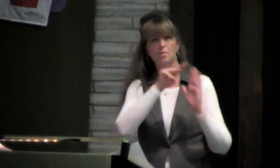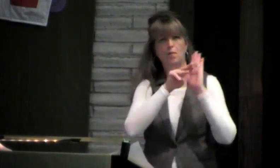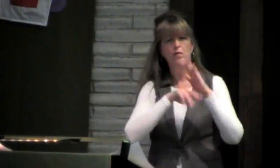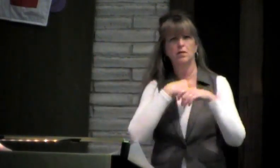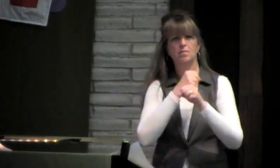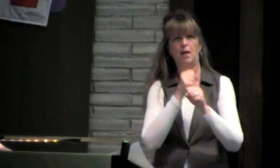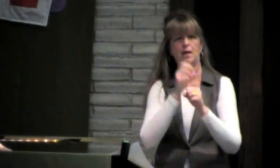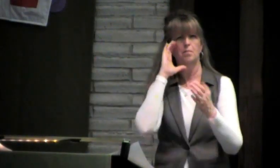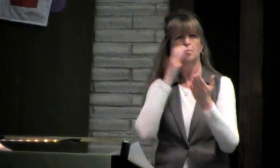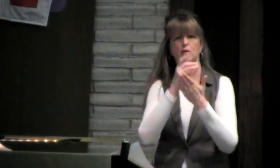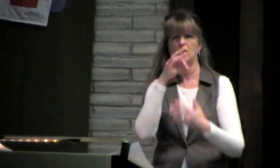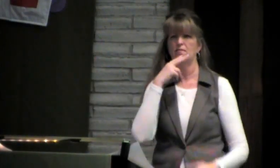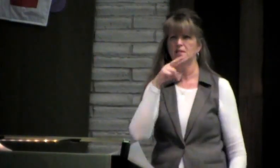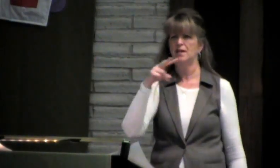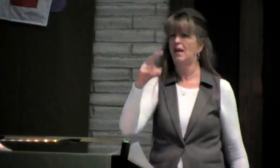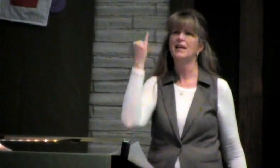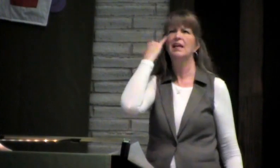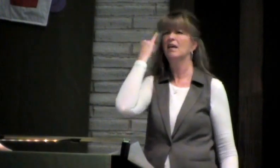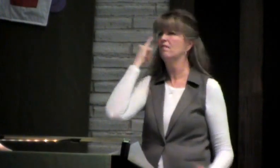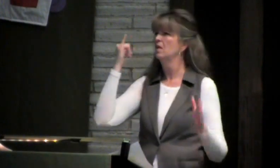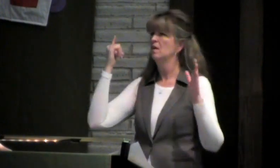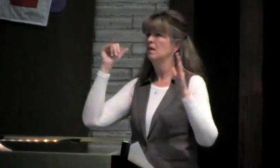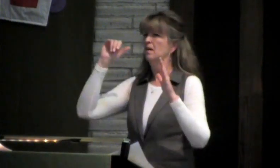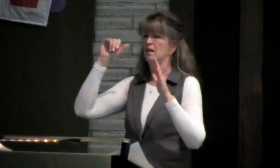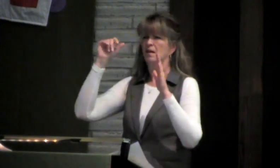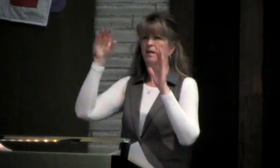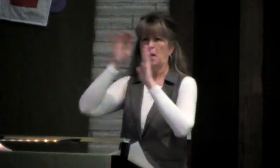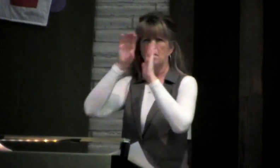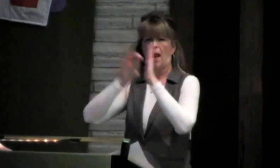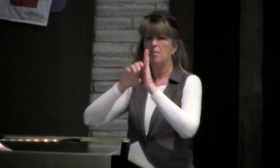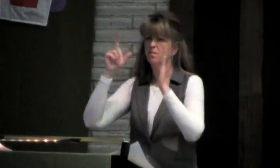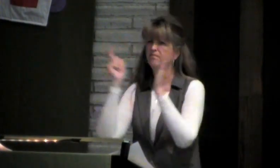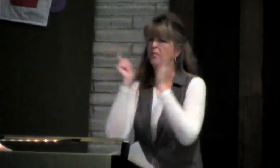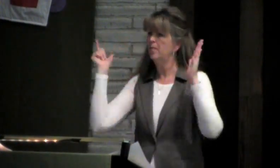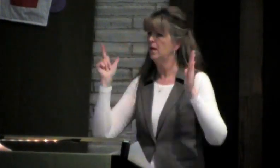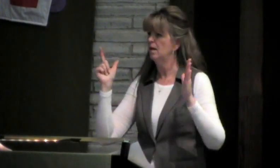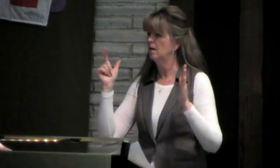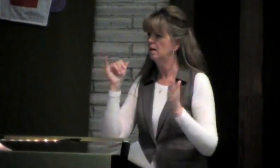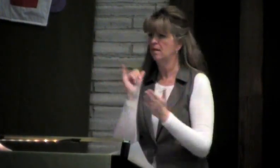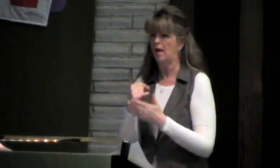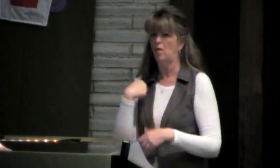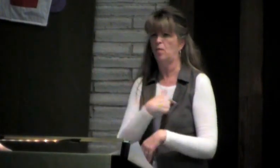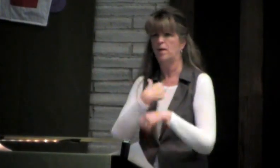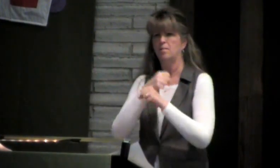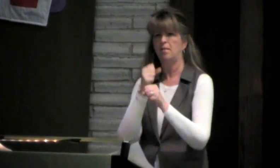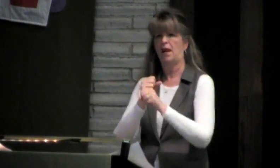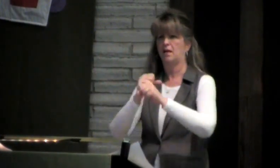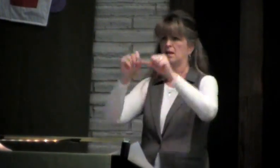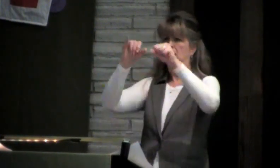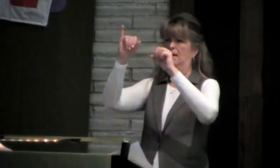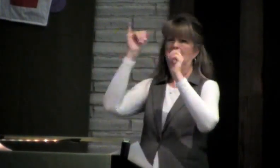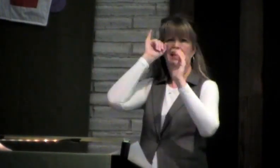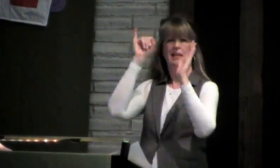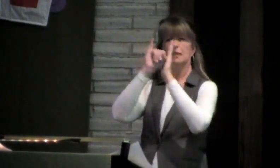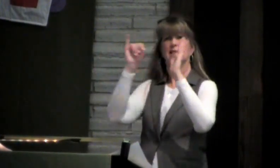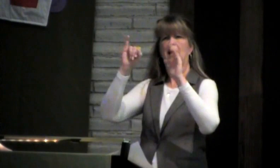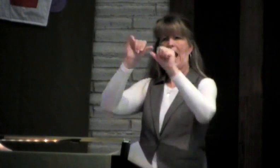lives. And that puzzled scholars because they thought, you know, Moses made the snake, but we've been forbidden